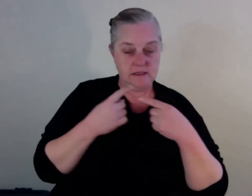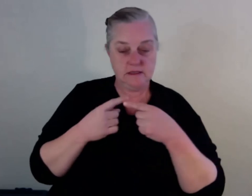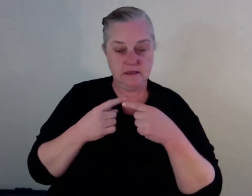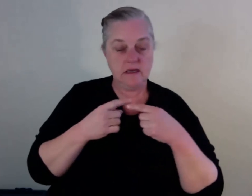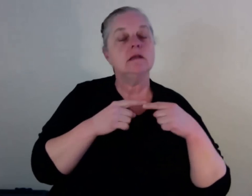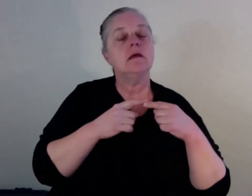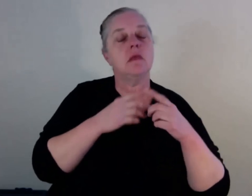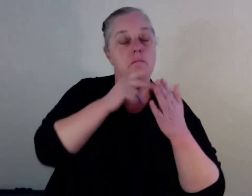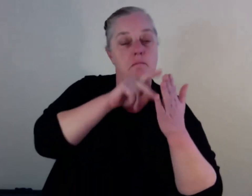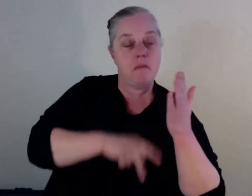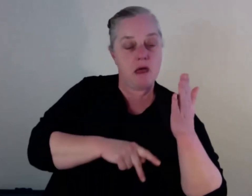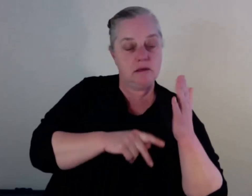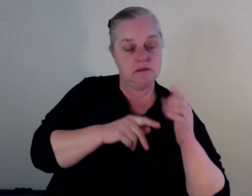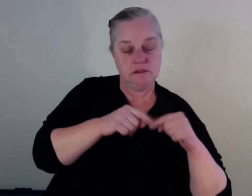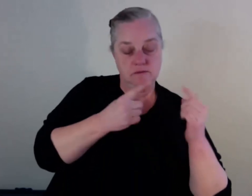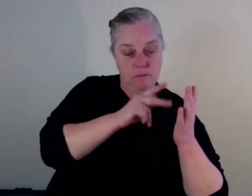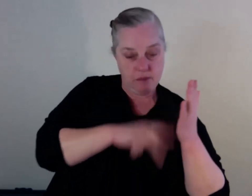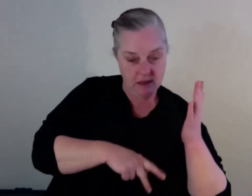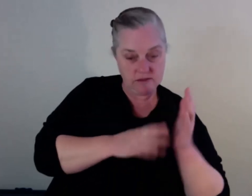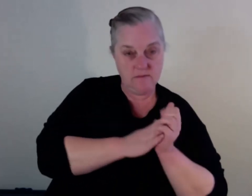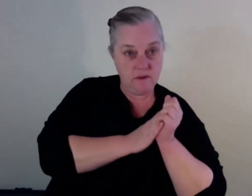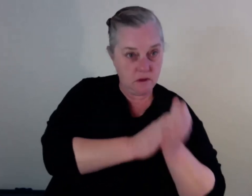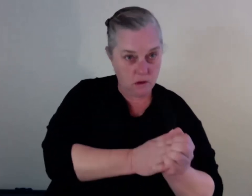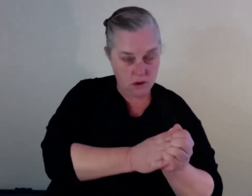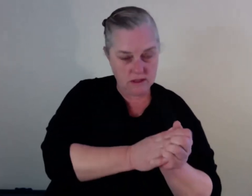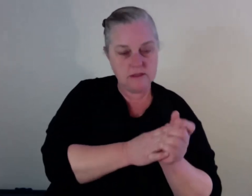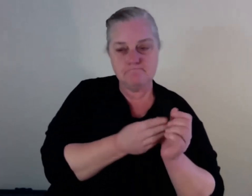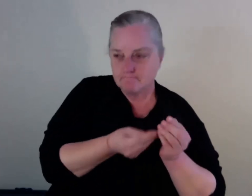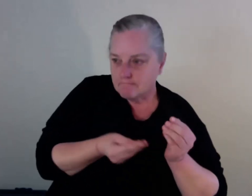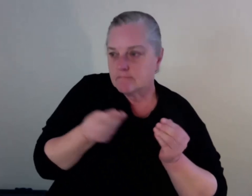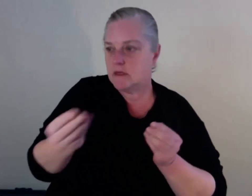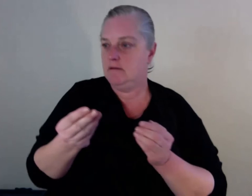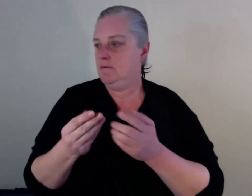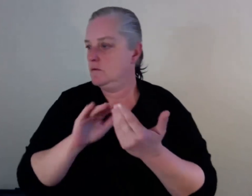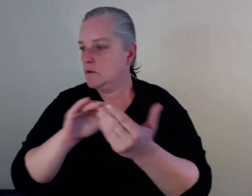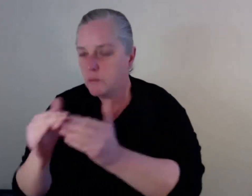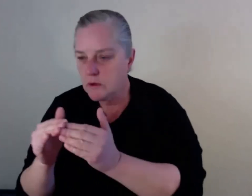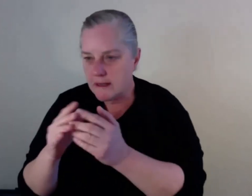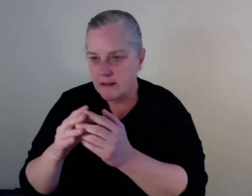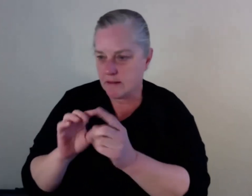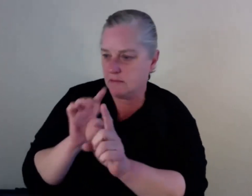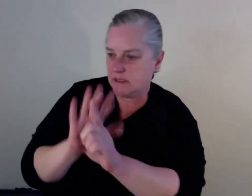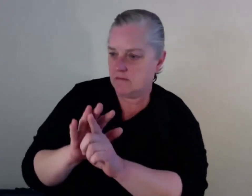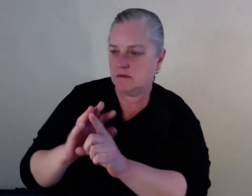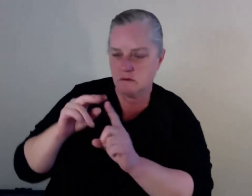also have some sections on the guide where I've interviewed folks who have lived experience of accessing alcohol and other drug